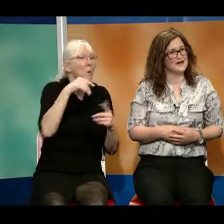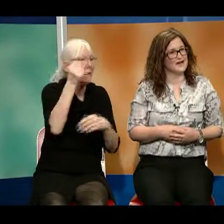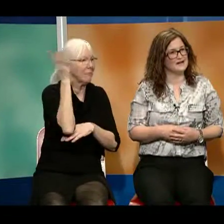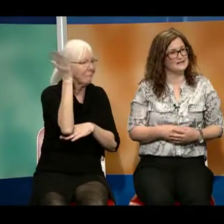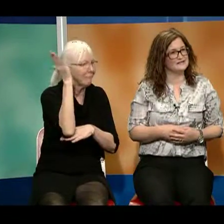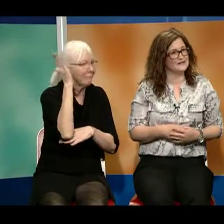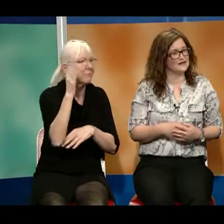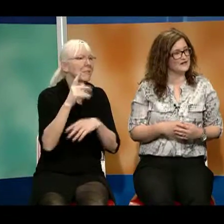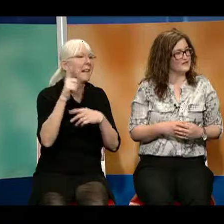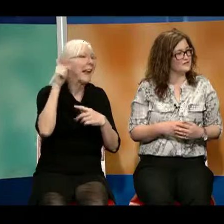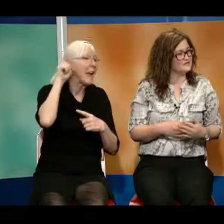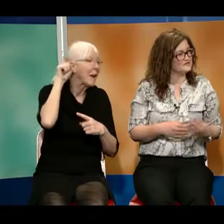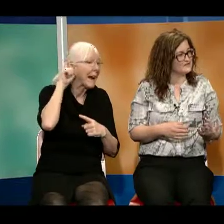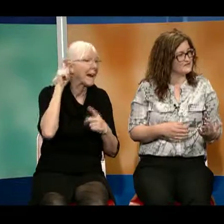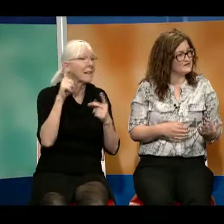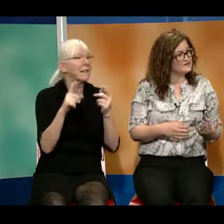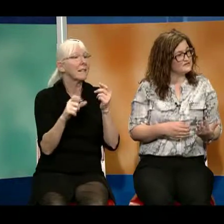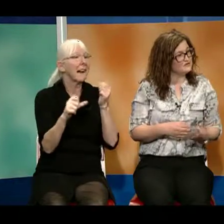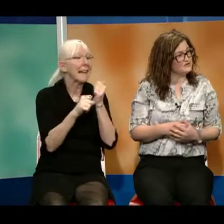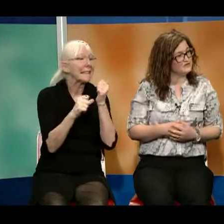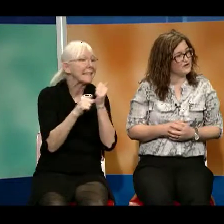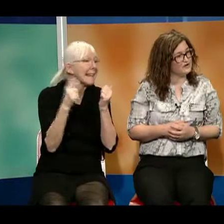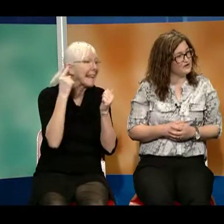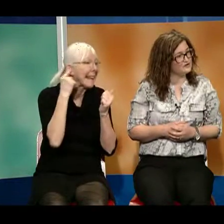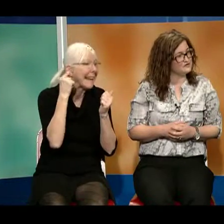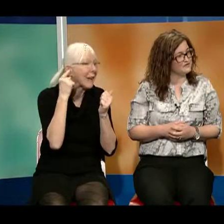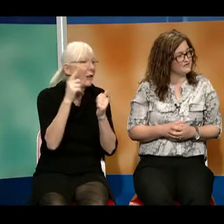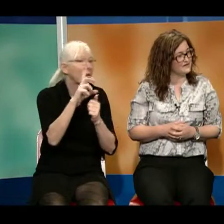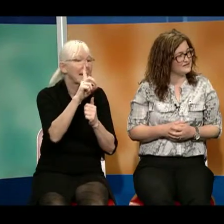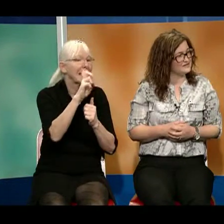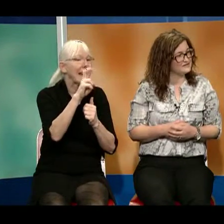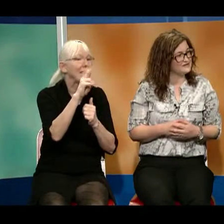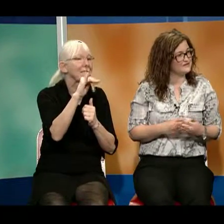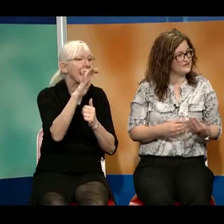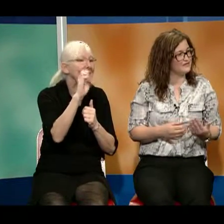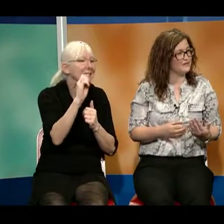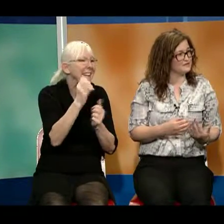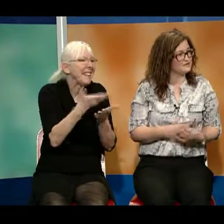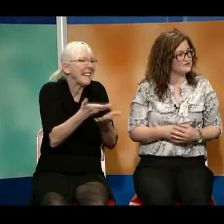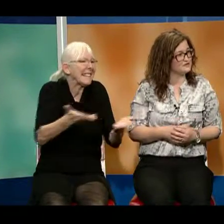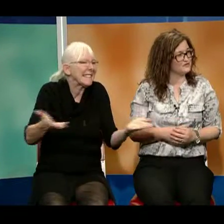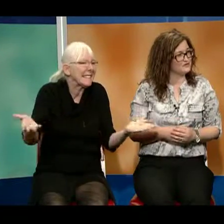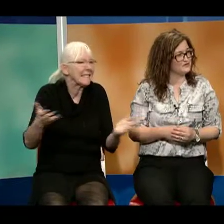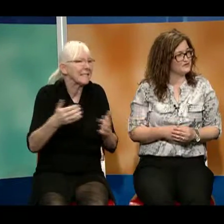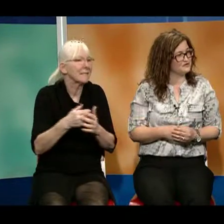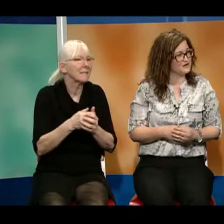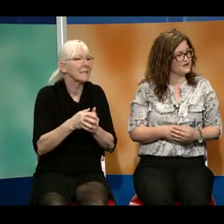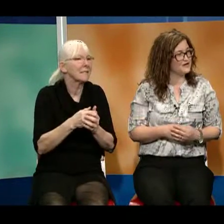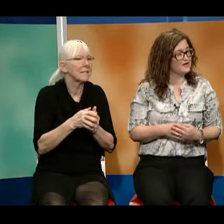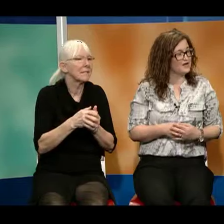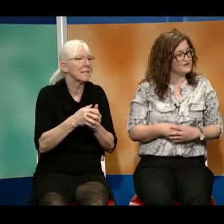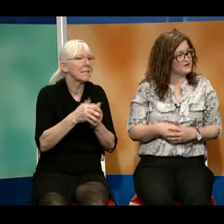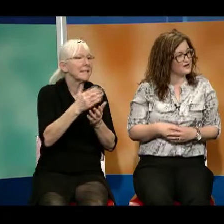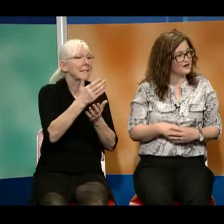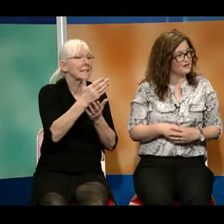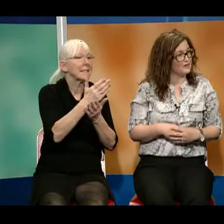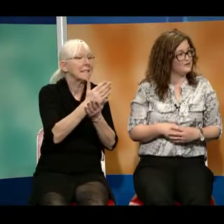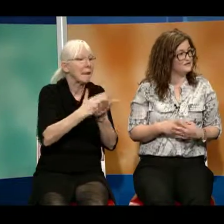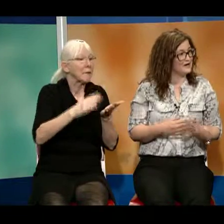and the UBC School of Audiology professors. A few of them are also going to be joining and talking about some